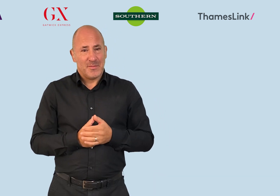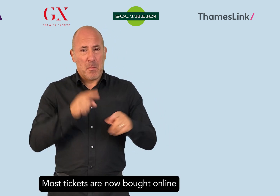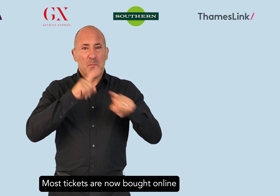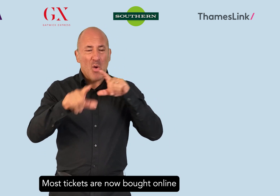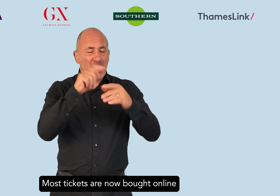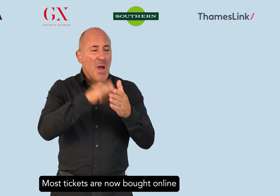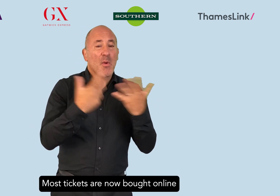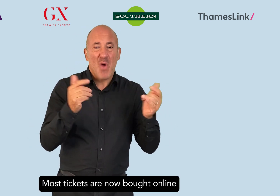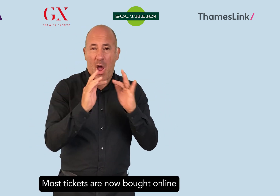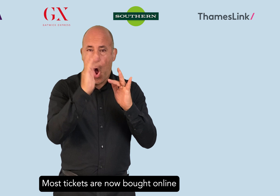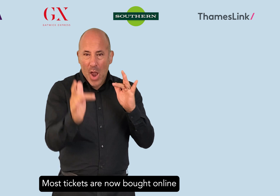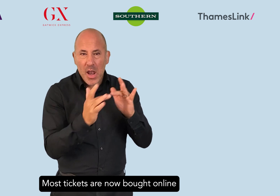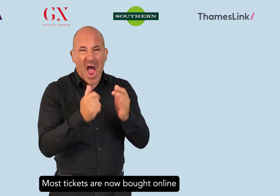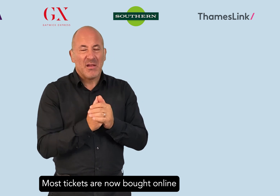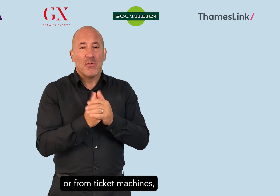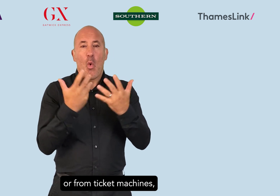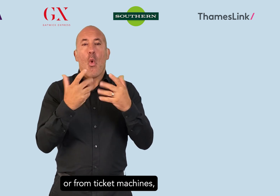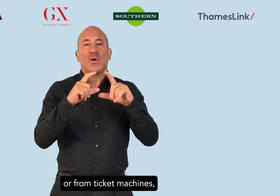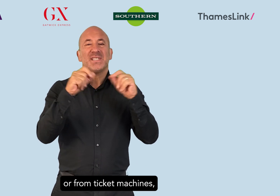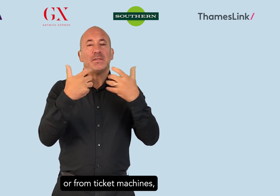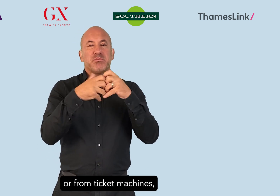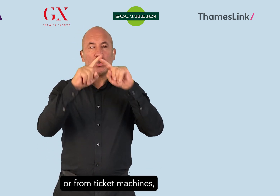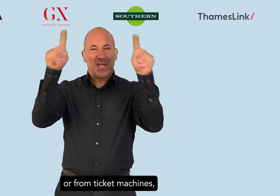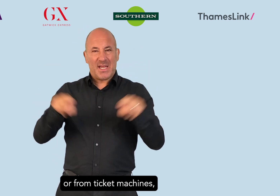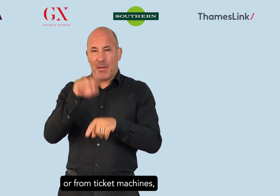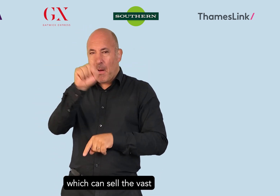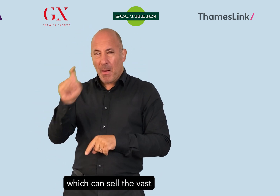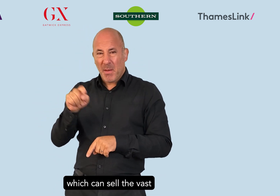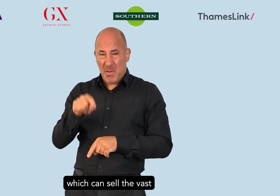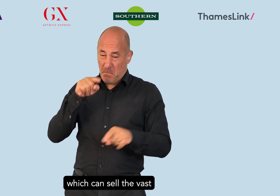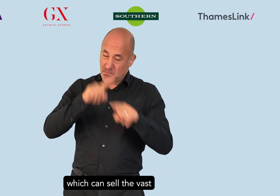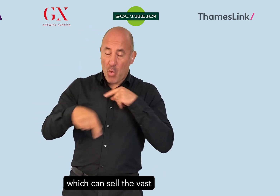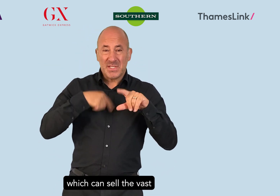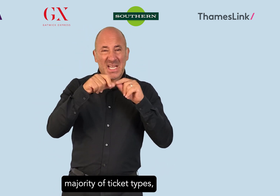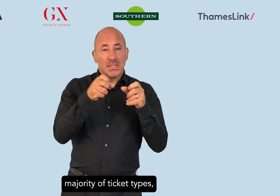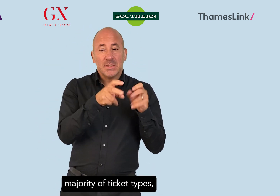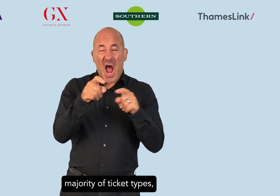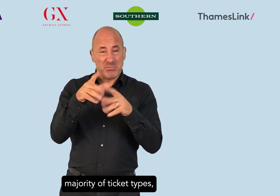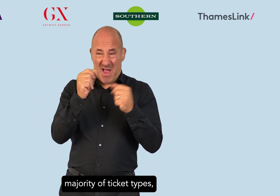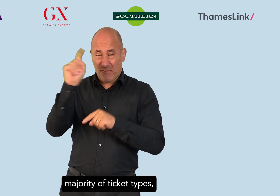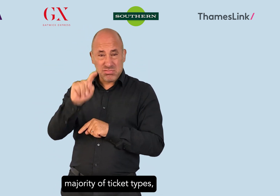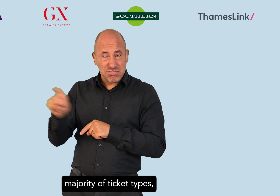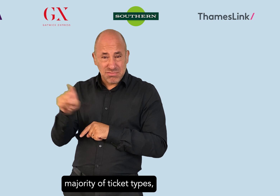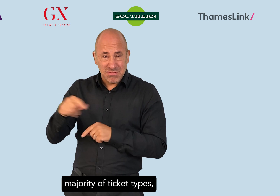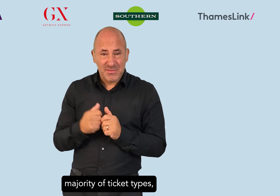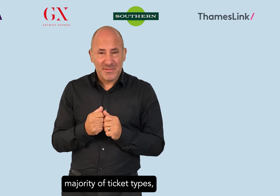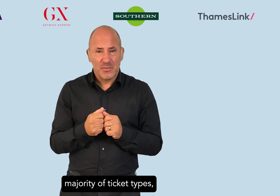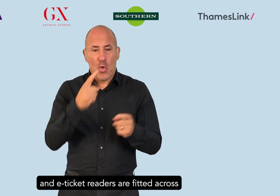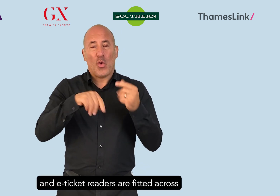Most tickets are now bought online or from ticket machines, which can sell the vast majority of ticket types, and